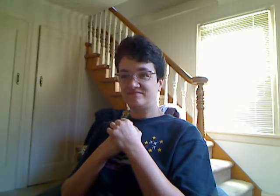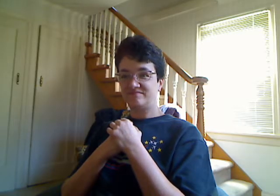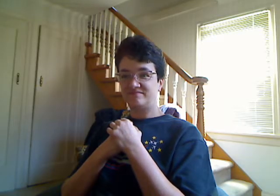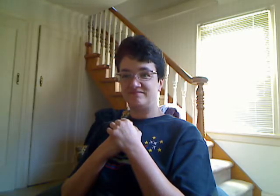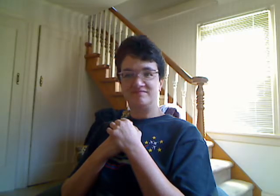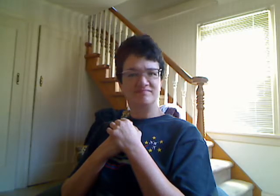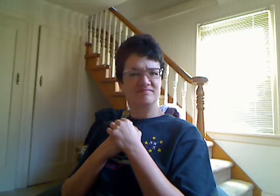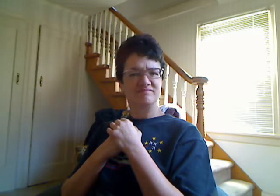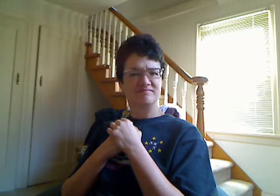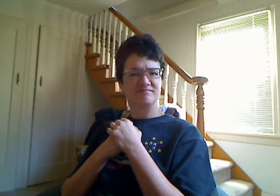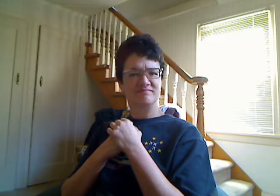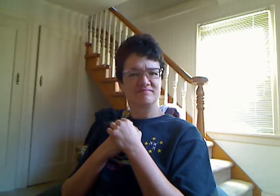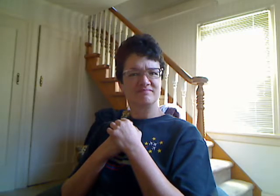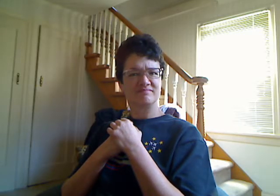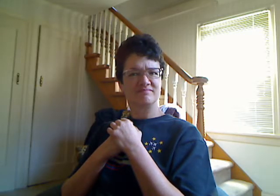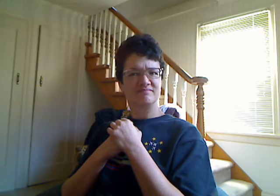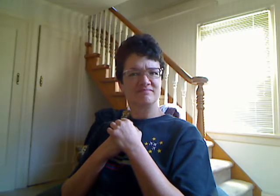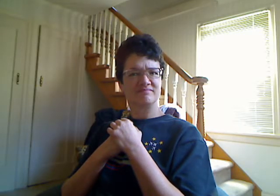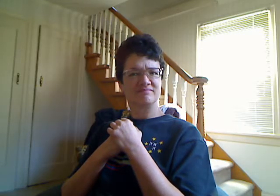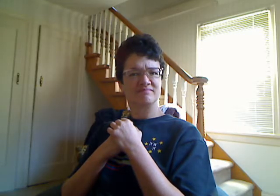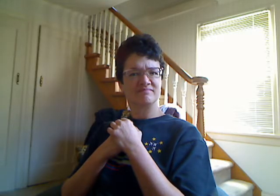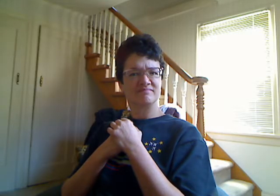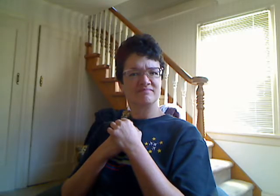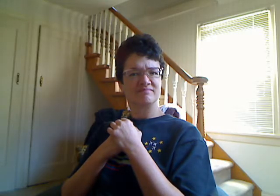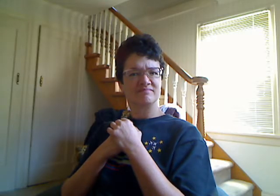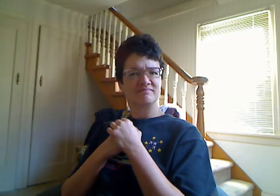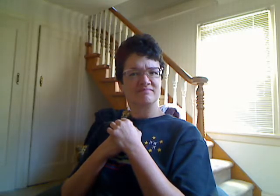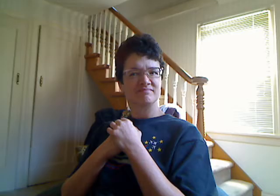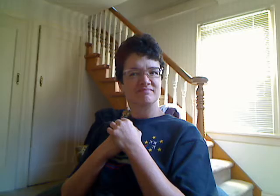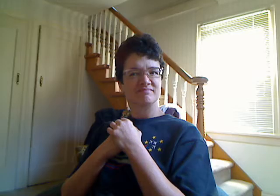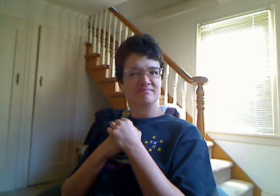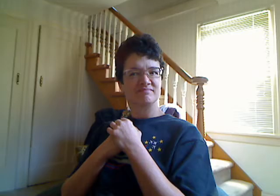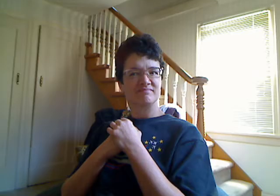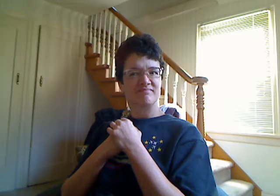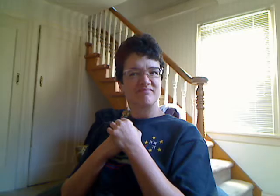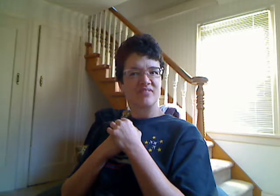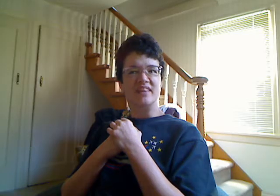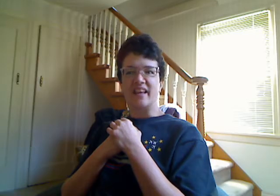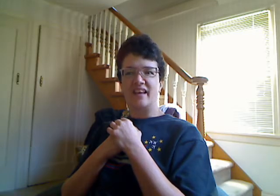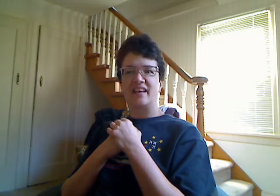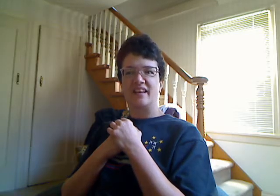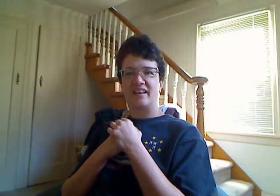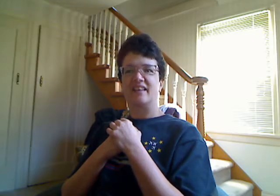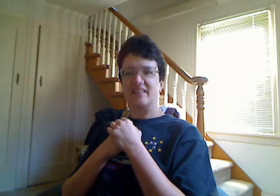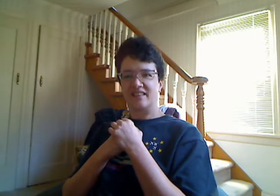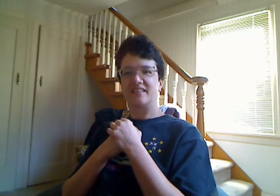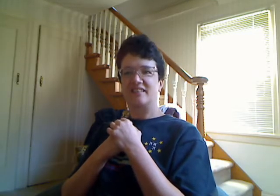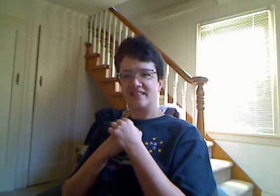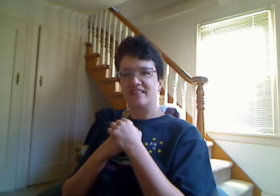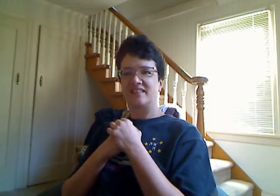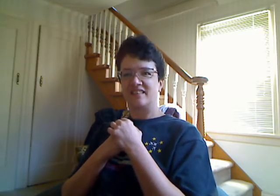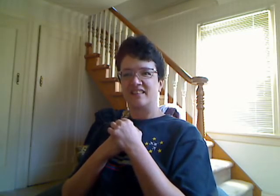You know, you have an egg shell. And then it has that thin membrane. Yeah. membrane on this is actually quite tough.